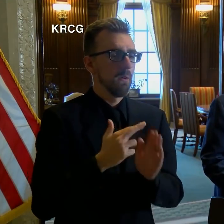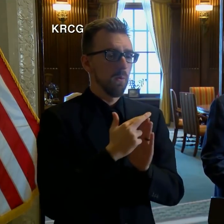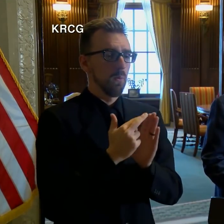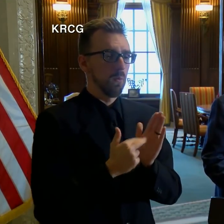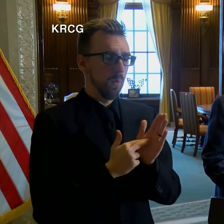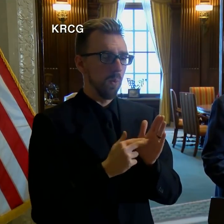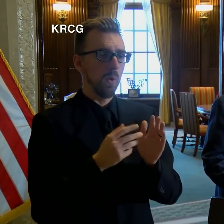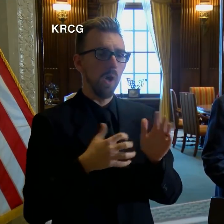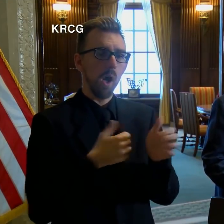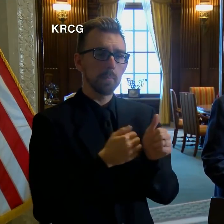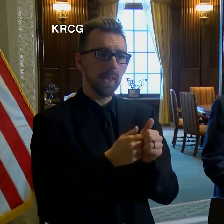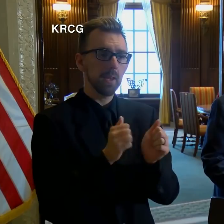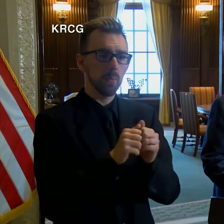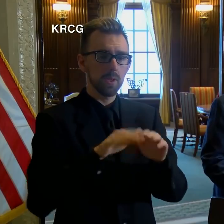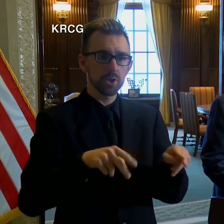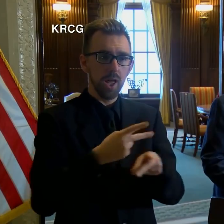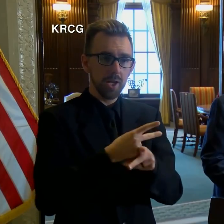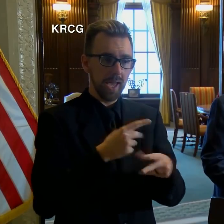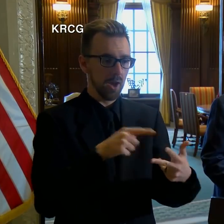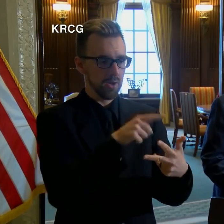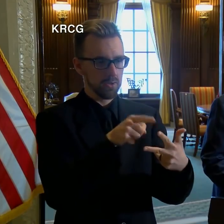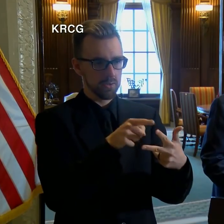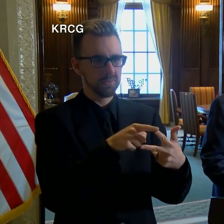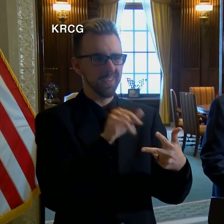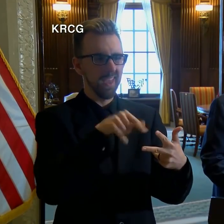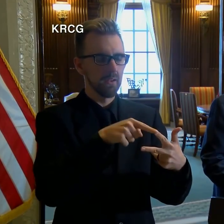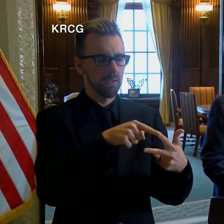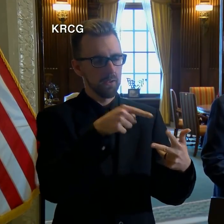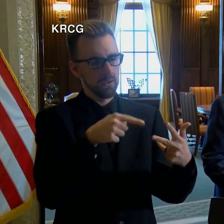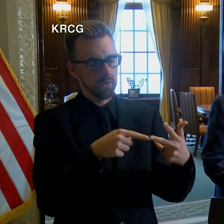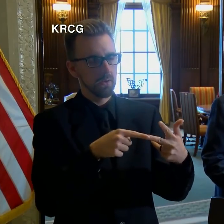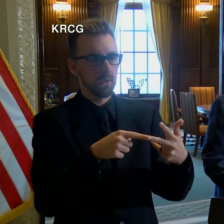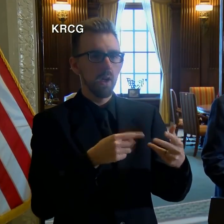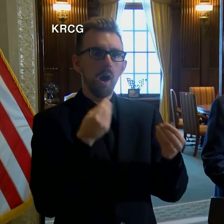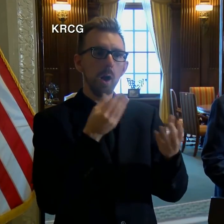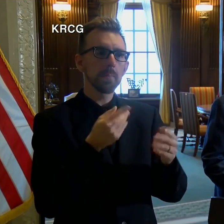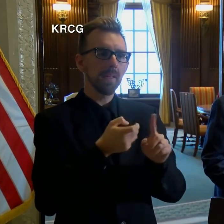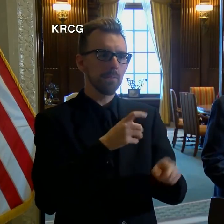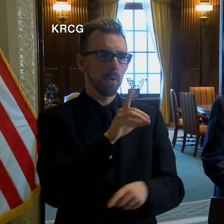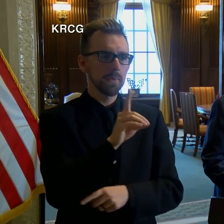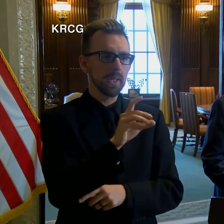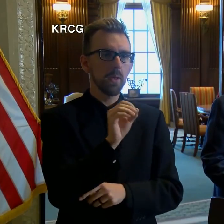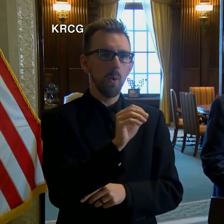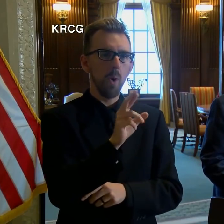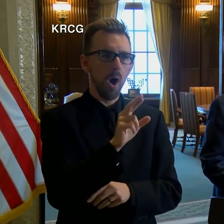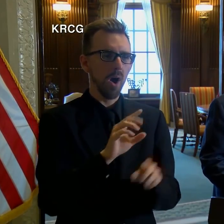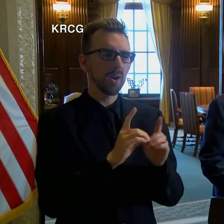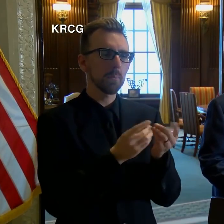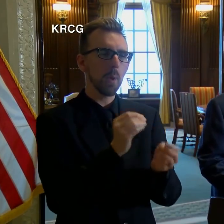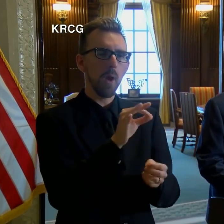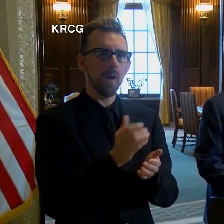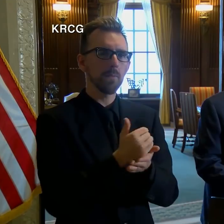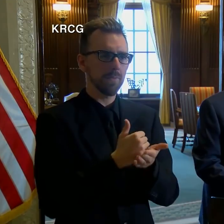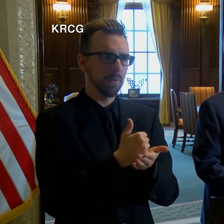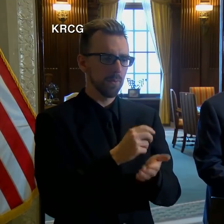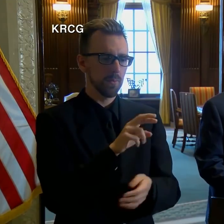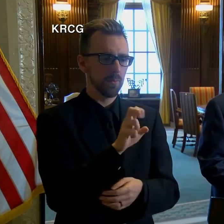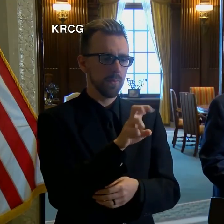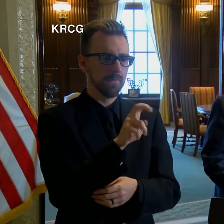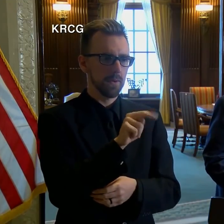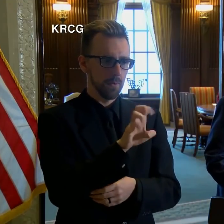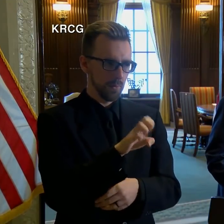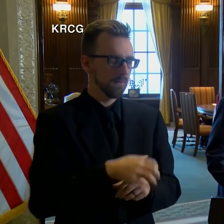regarding child care, and the updates from the Missouri Department of Revenue. I will turn it over